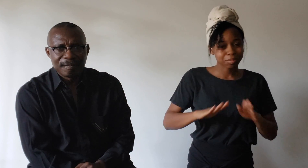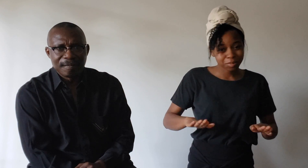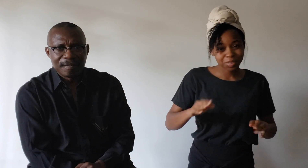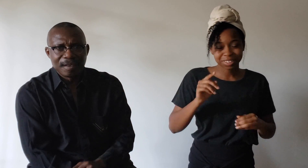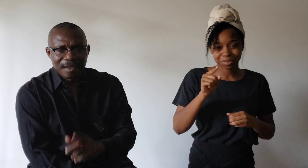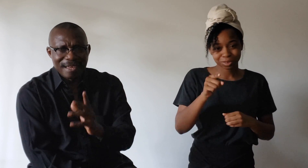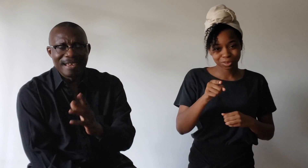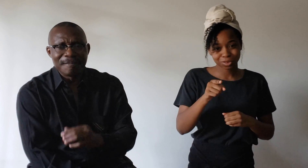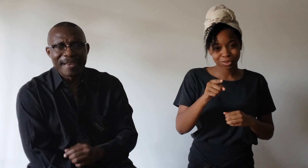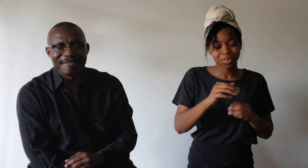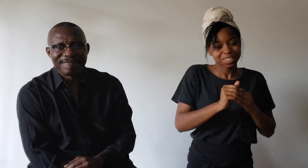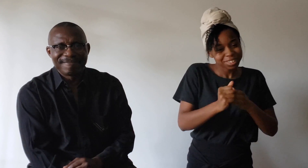amen.